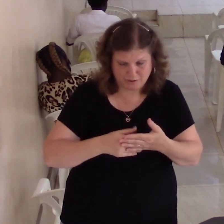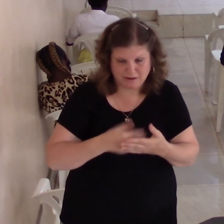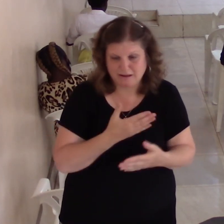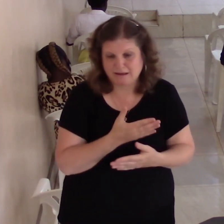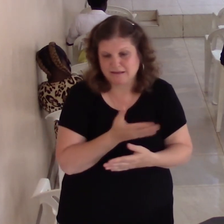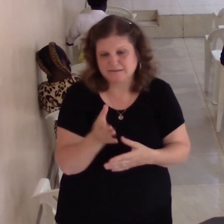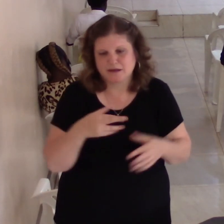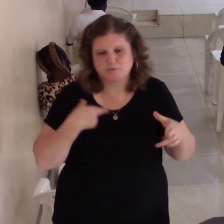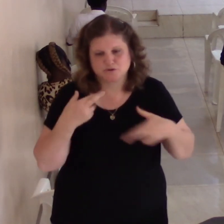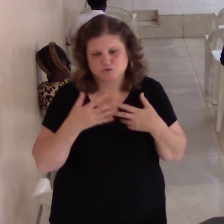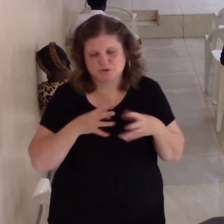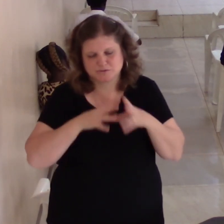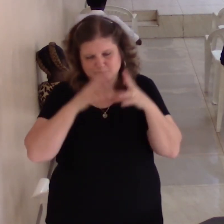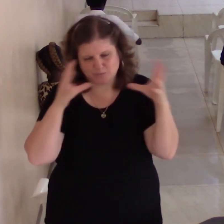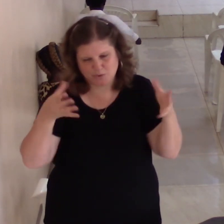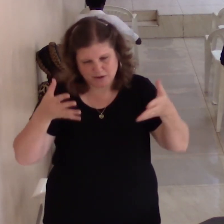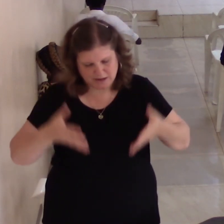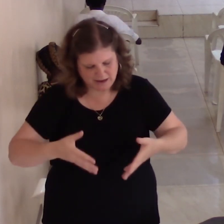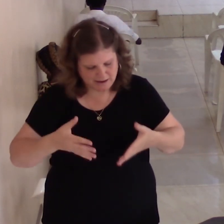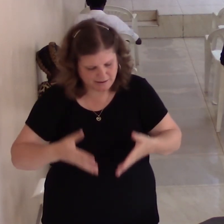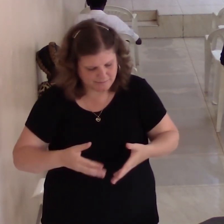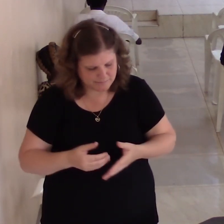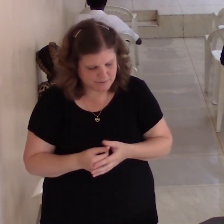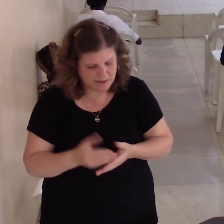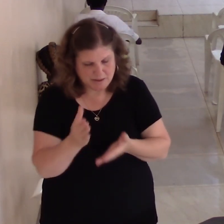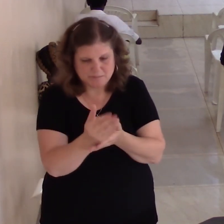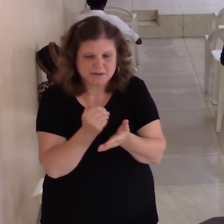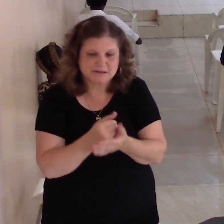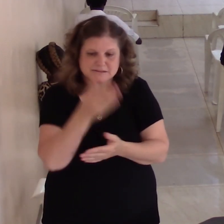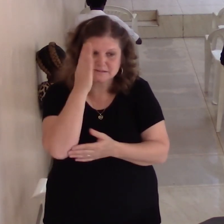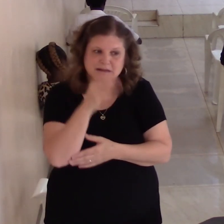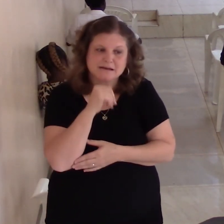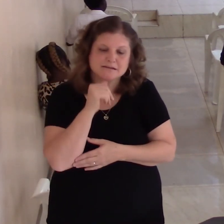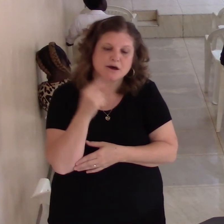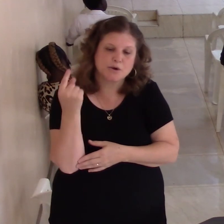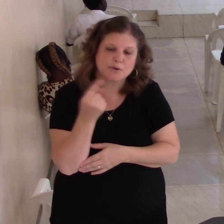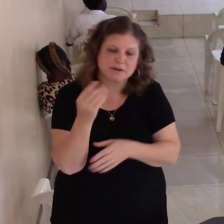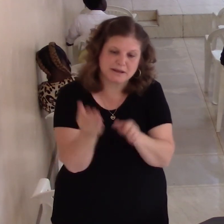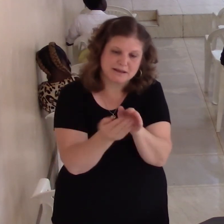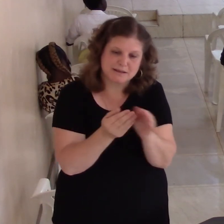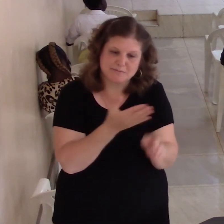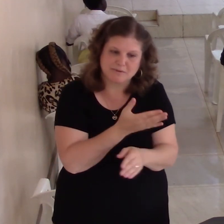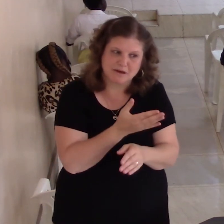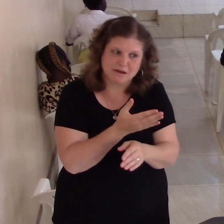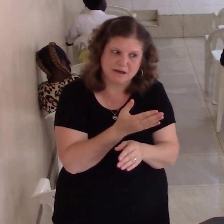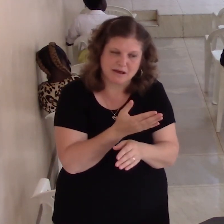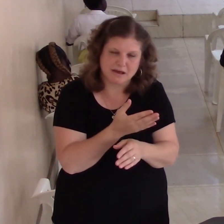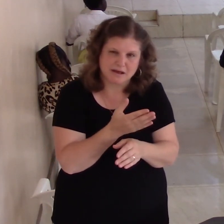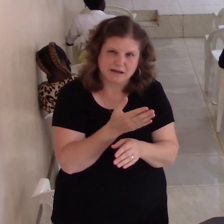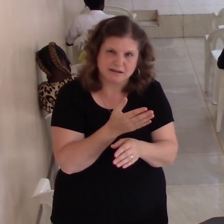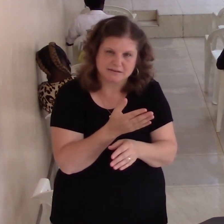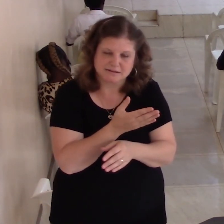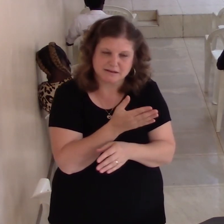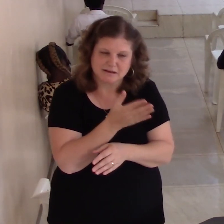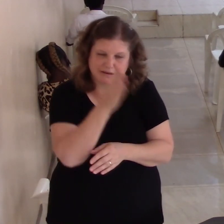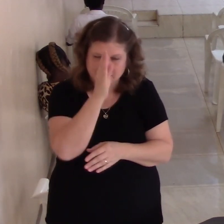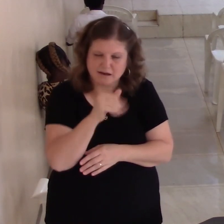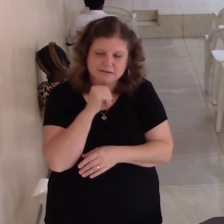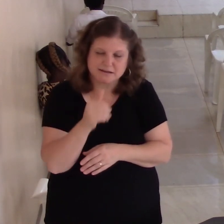God God didn't keep them from the fire he delivered them in the fire that's the kind of